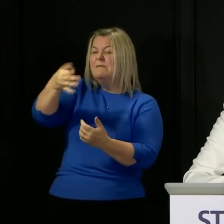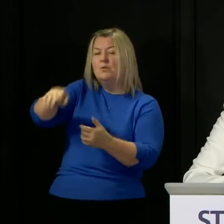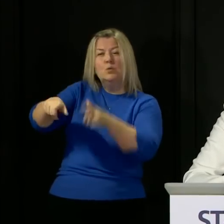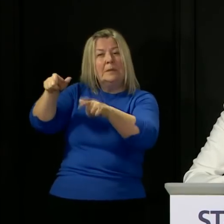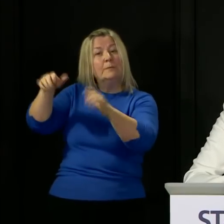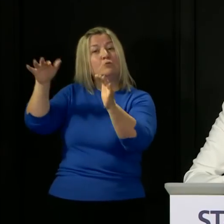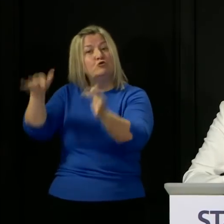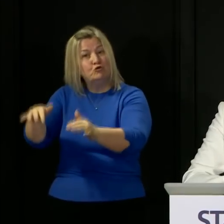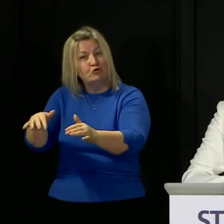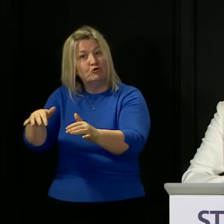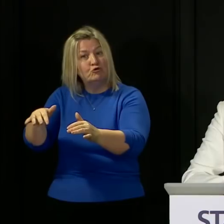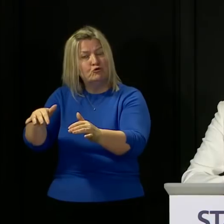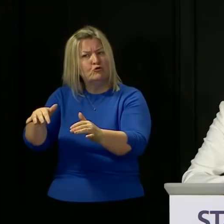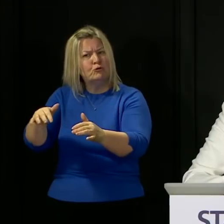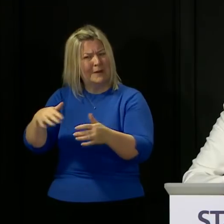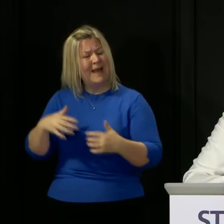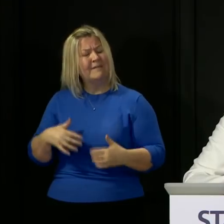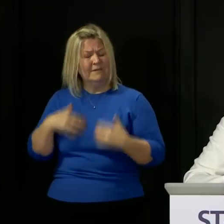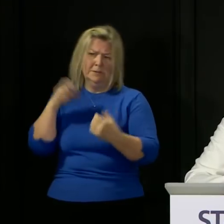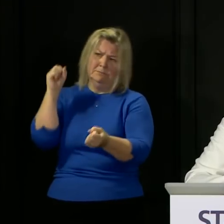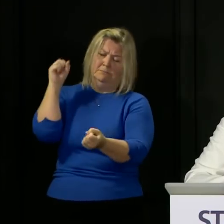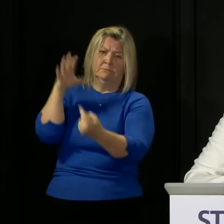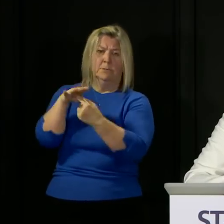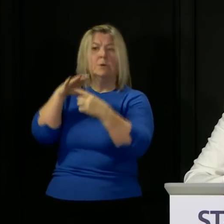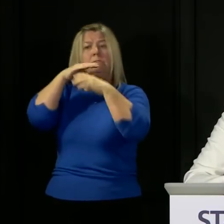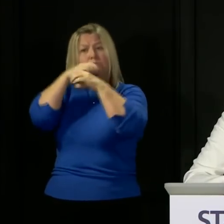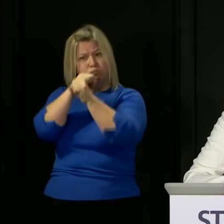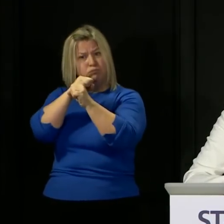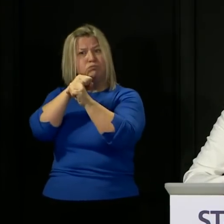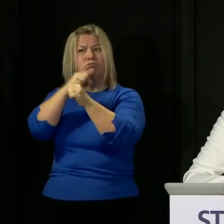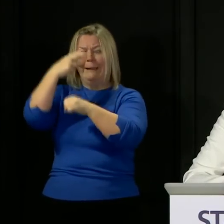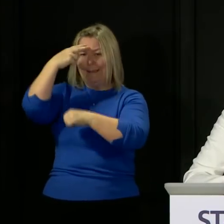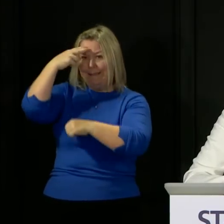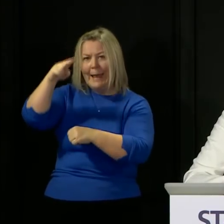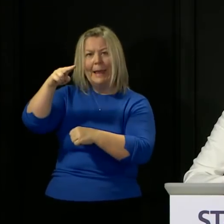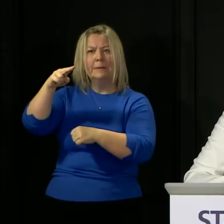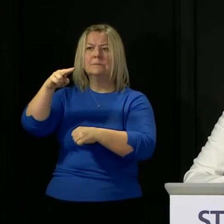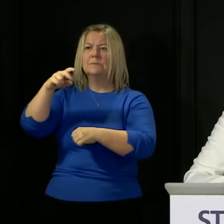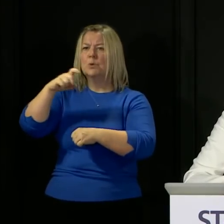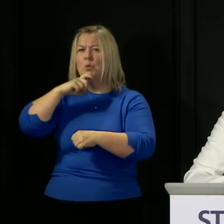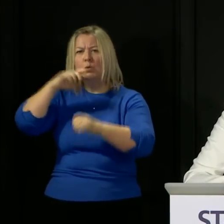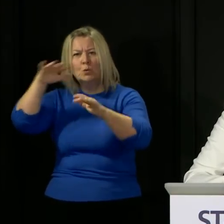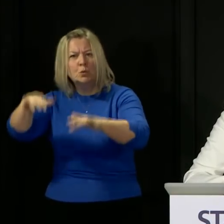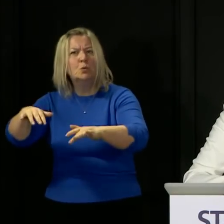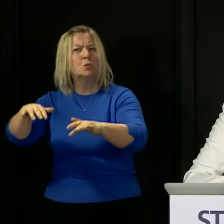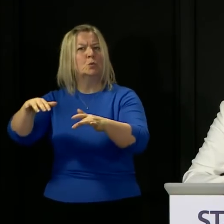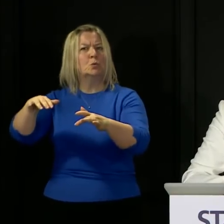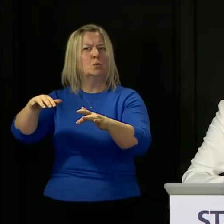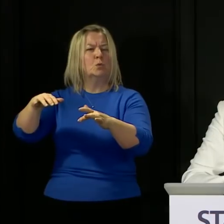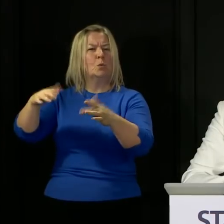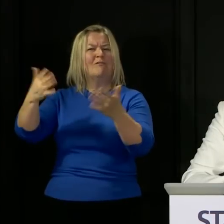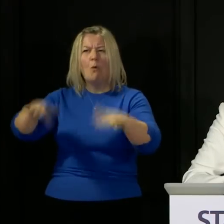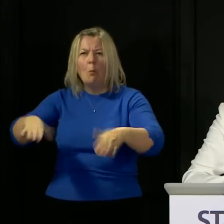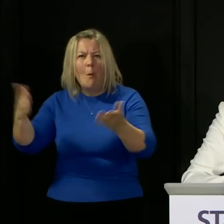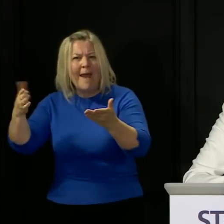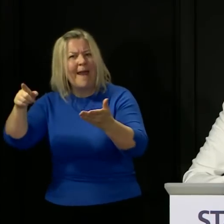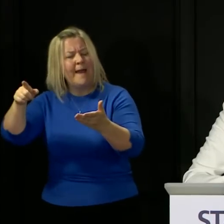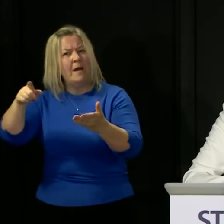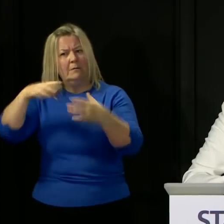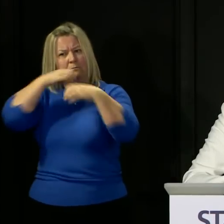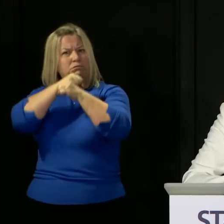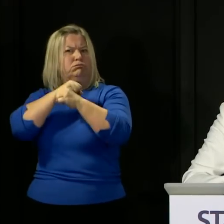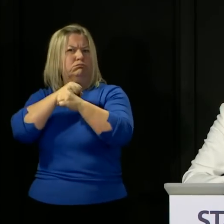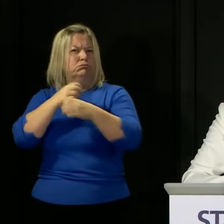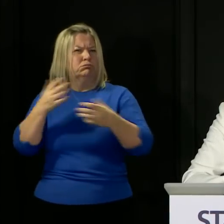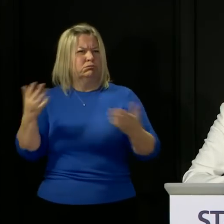patient confidentiality are really important and I've set that out and for people I would simply ask people what on earth would have been the motive